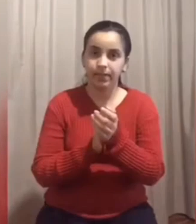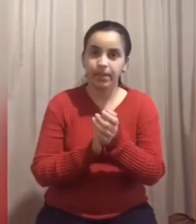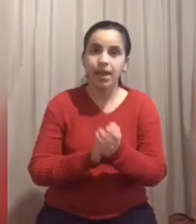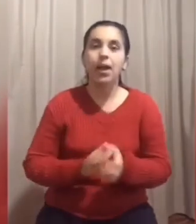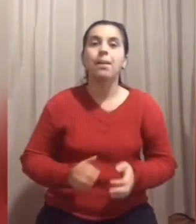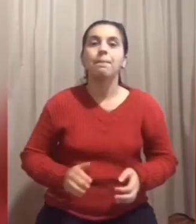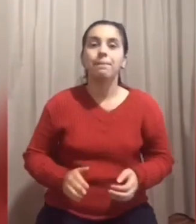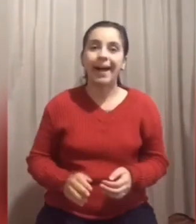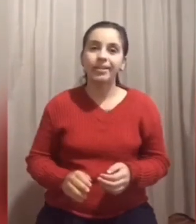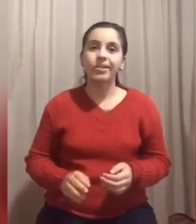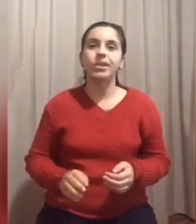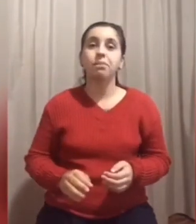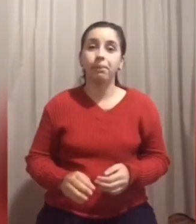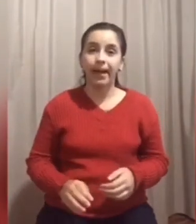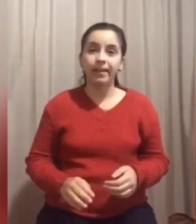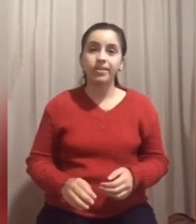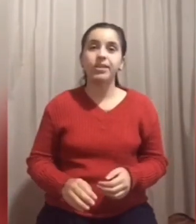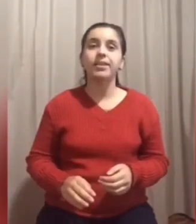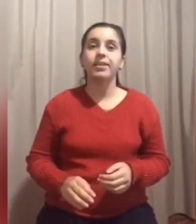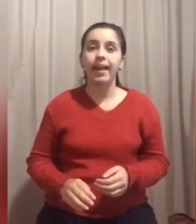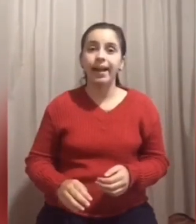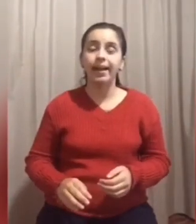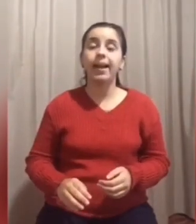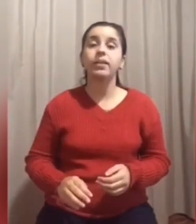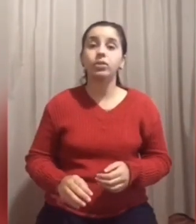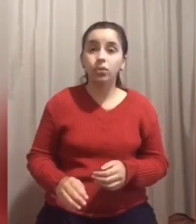Bate-bate Taca-tum